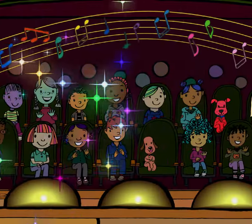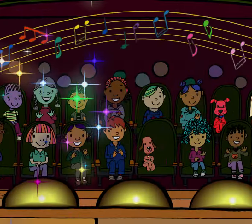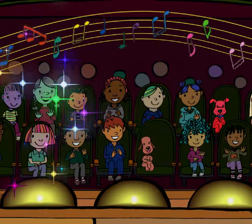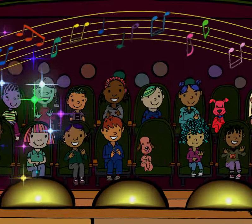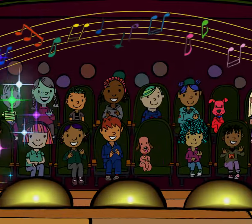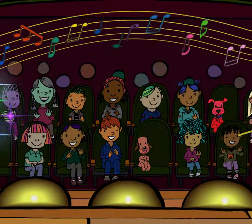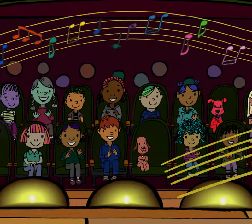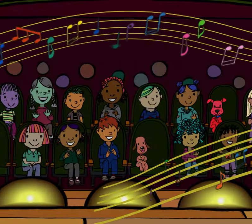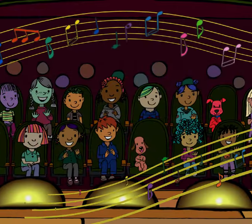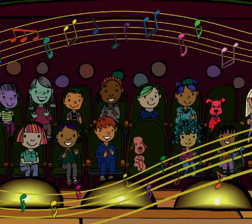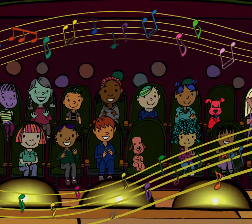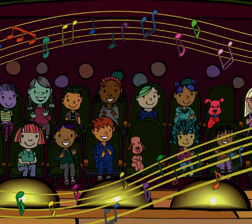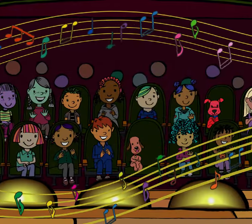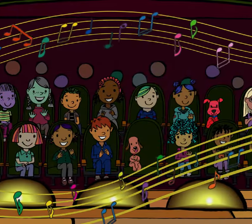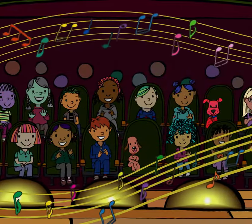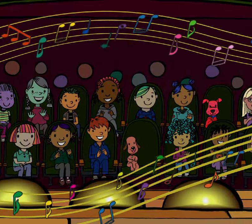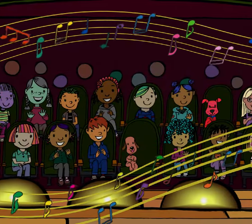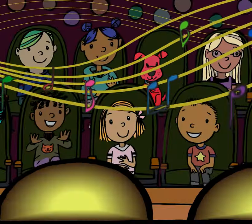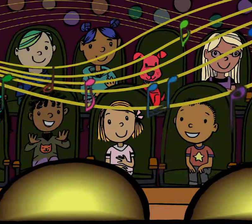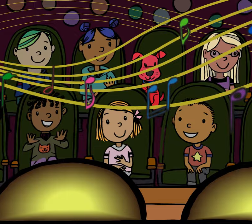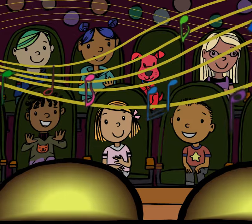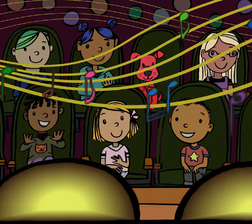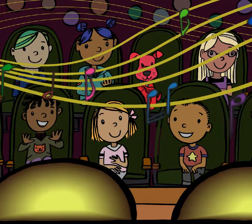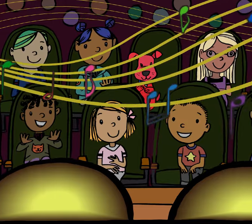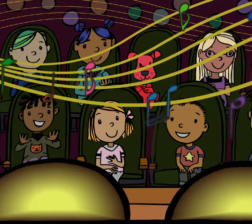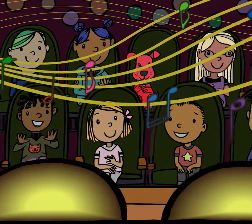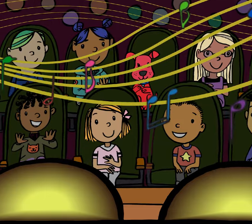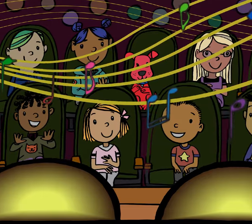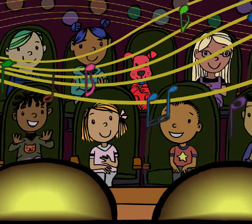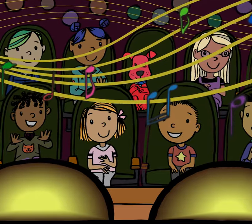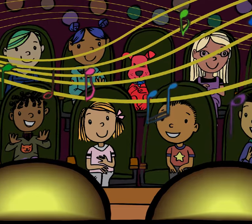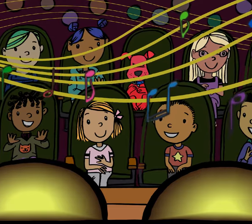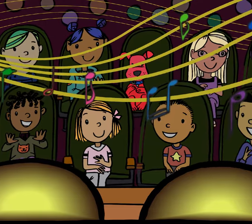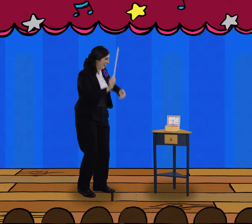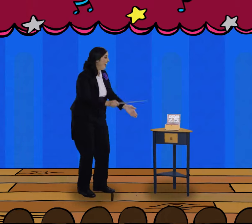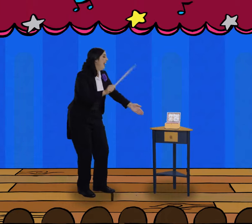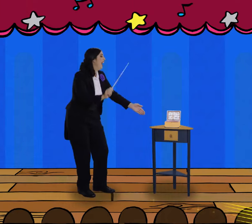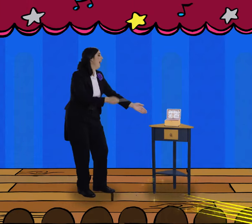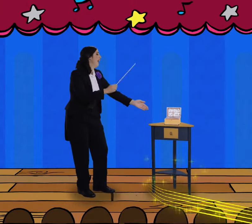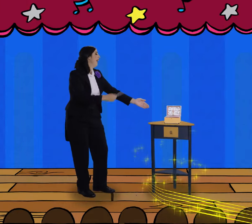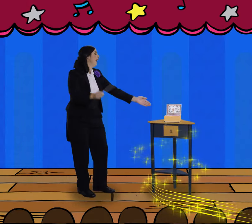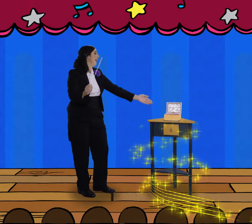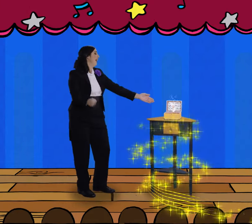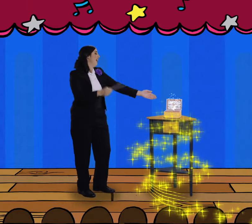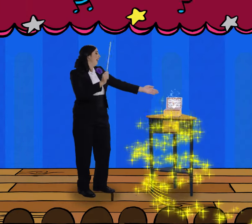we're done We share our dreams With everyone It's Maestro's